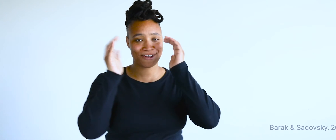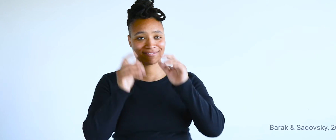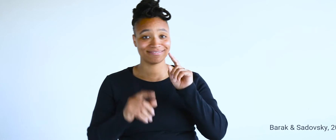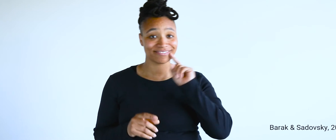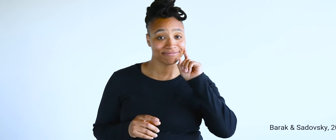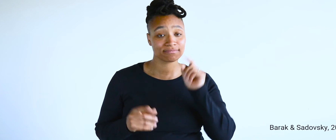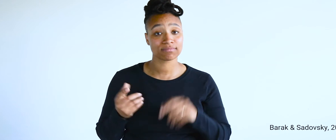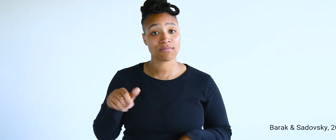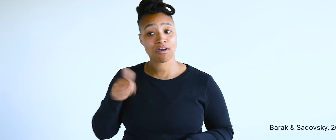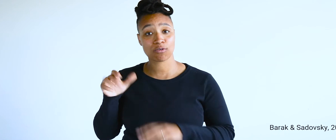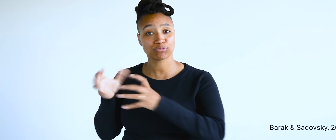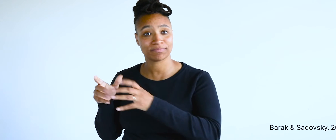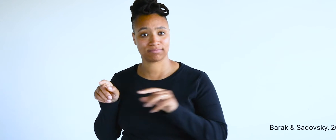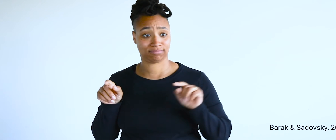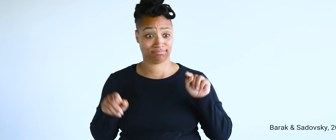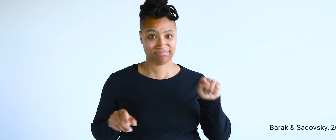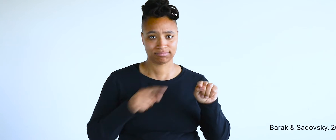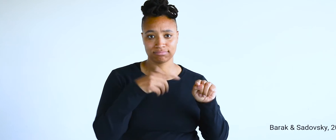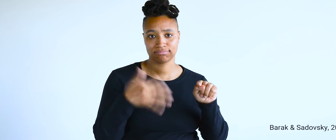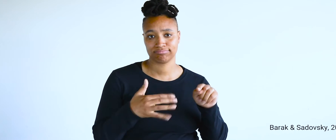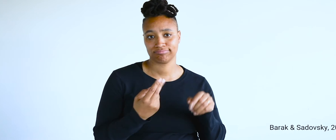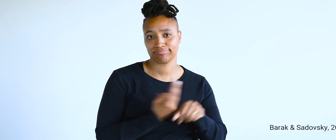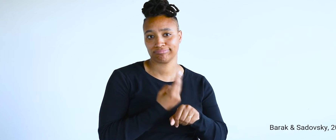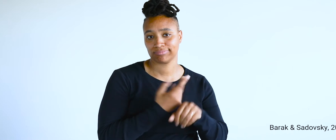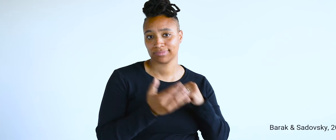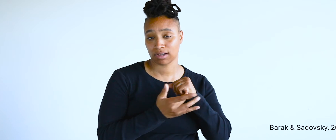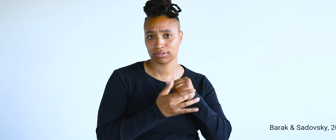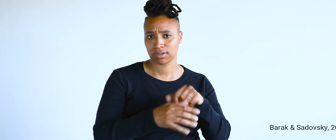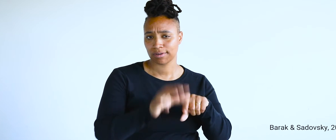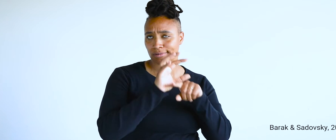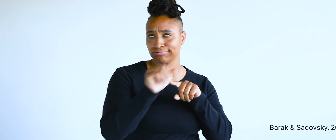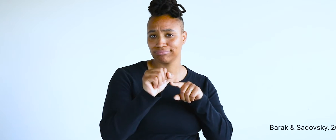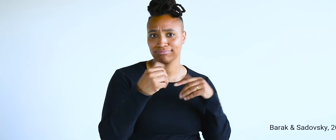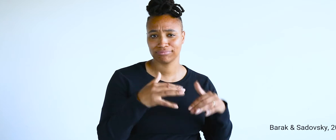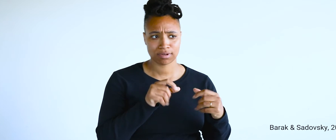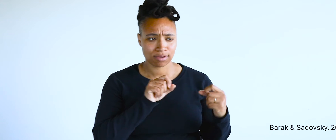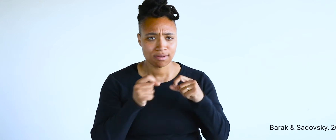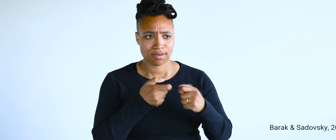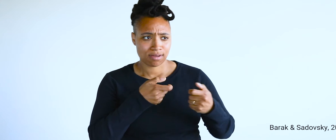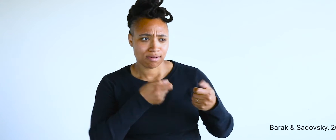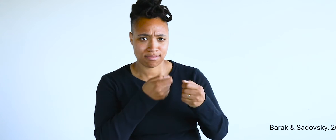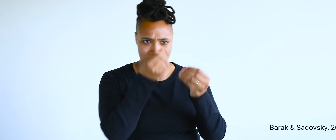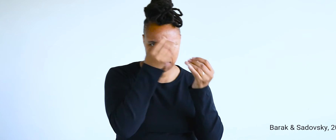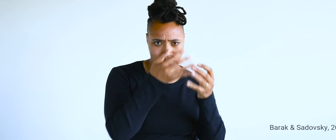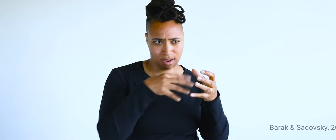A study that compared deaf individuals to other groups found that deaf people utilize technology to communicate at much higher rates.